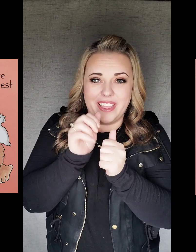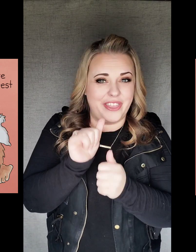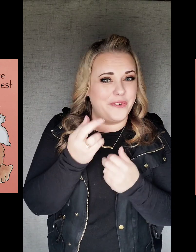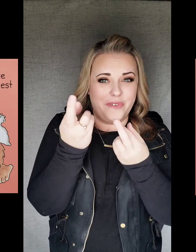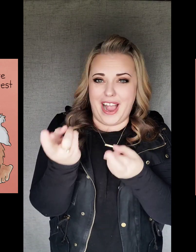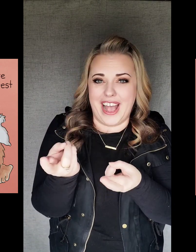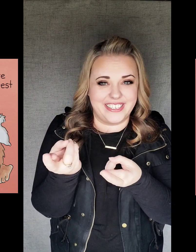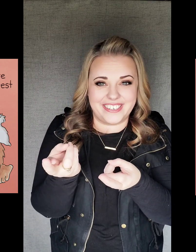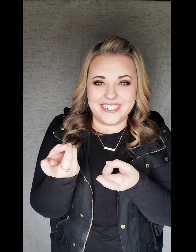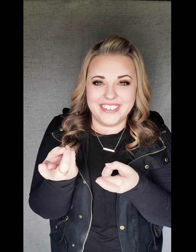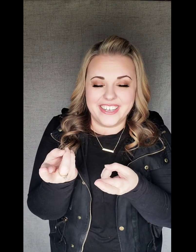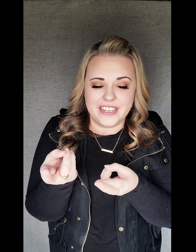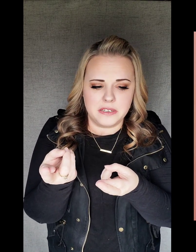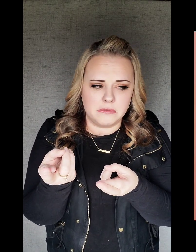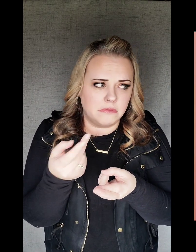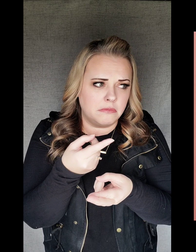with the rest.